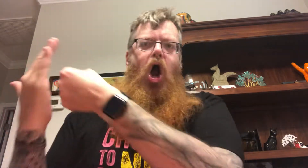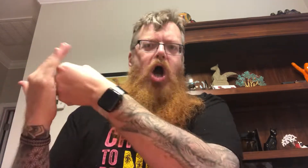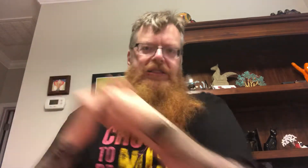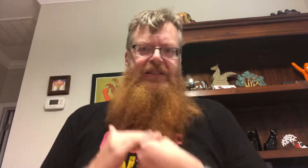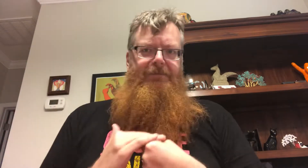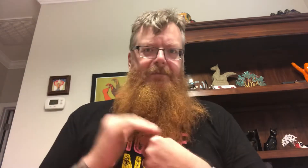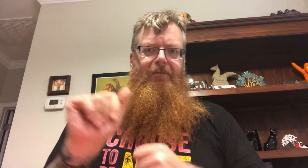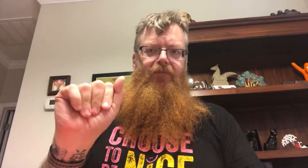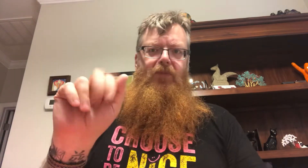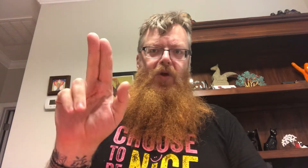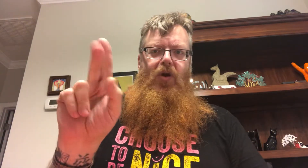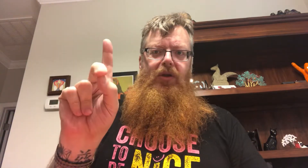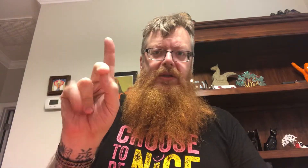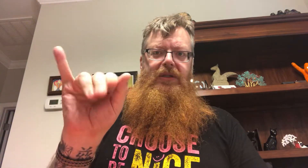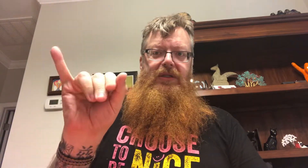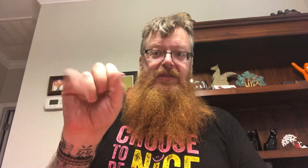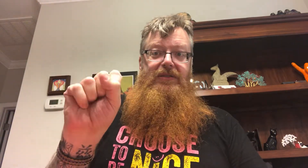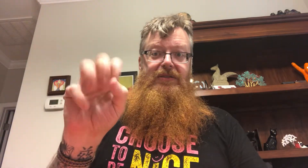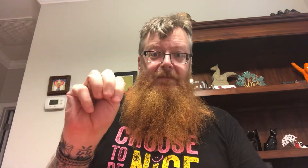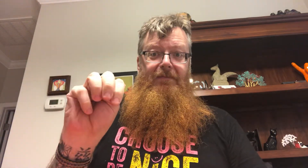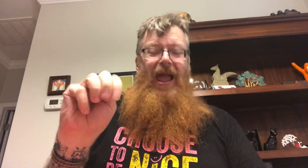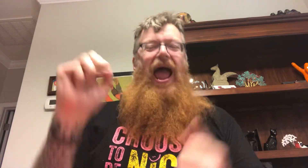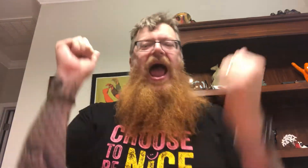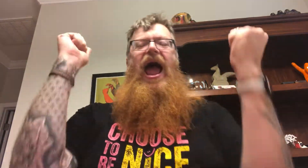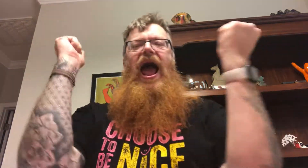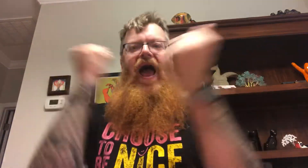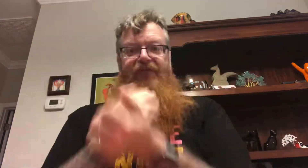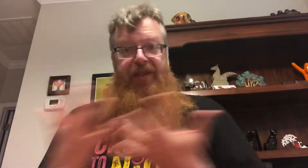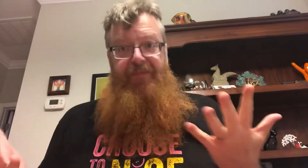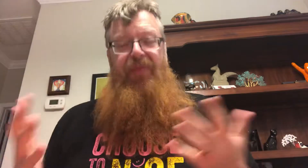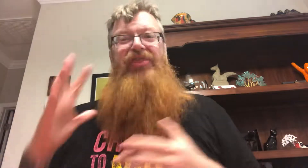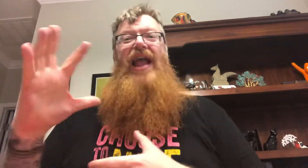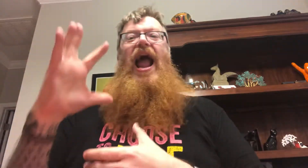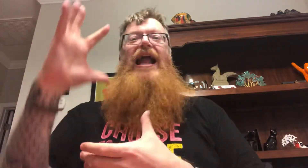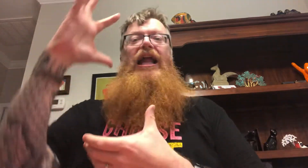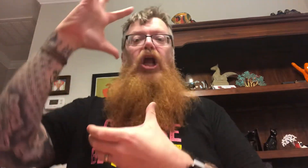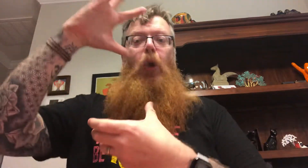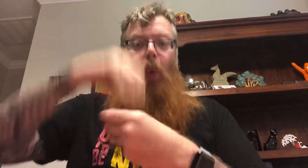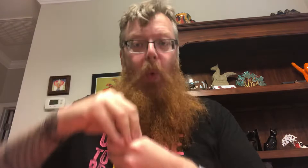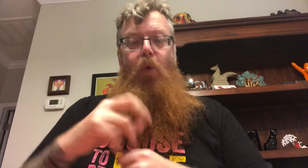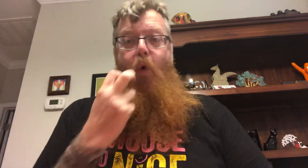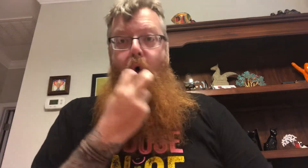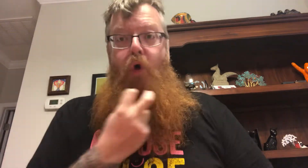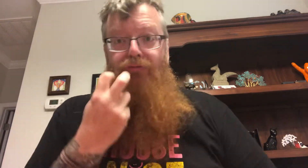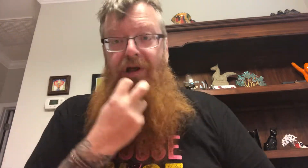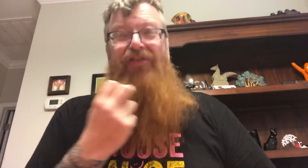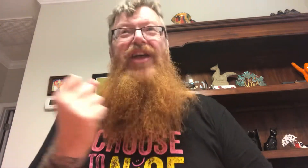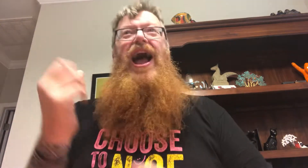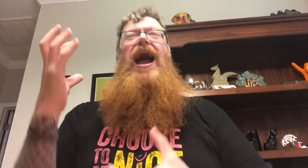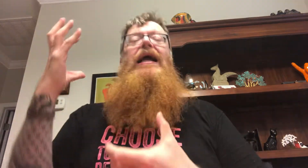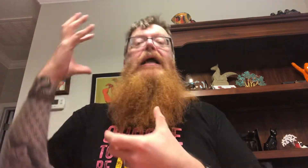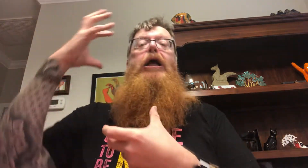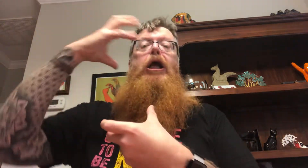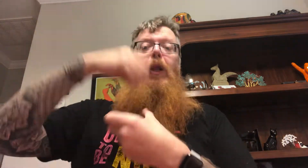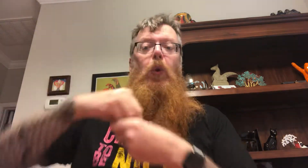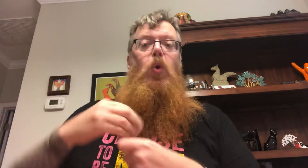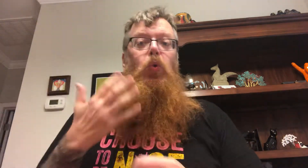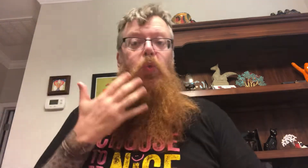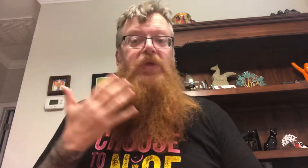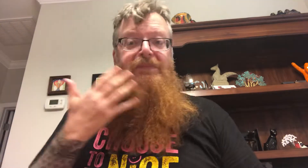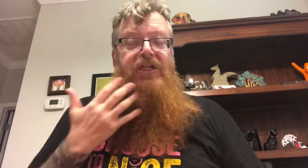right.